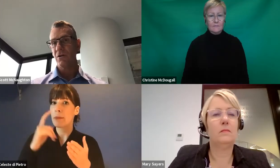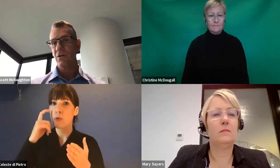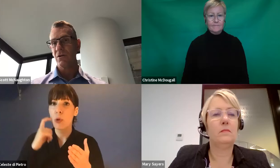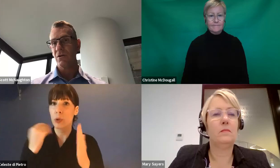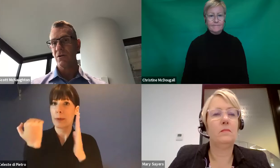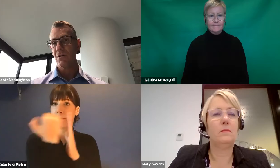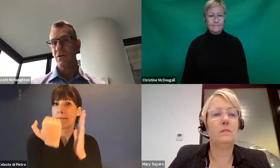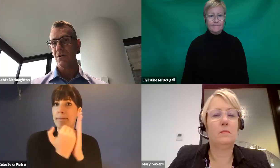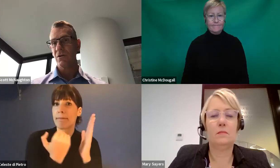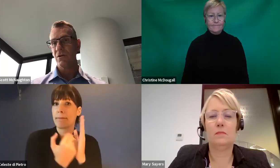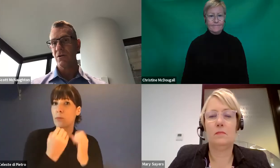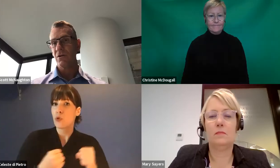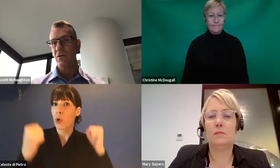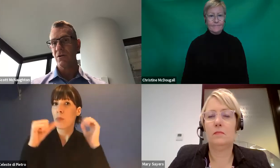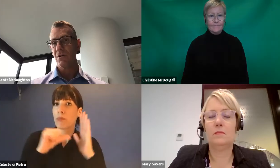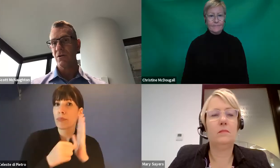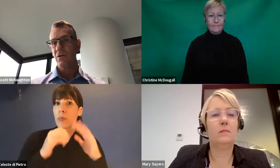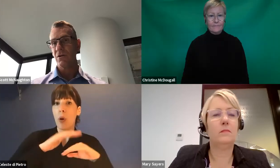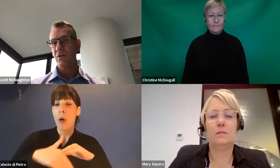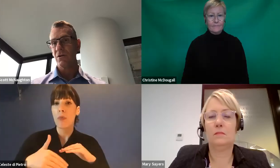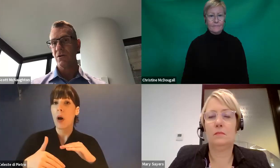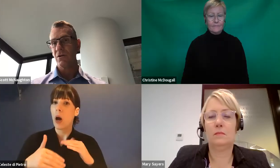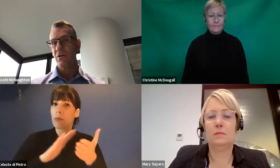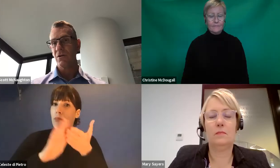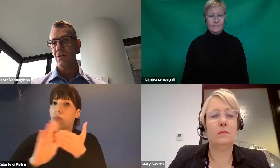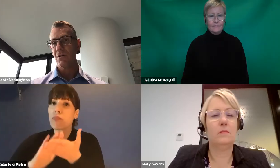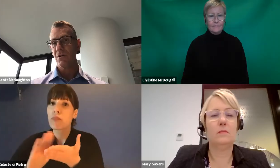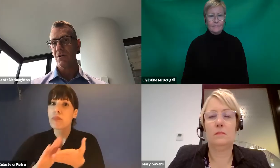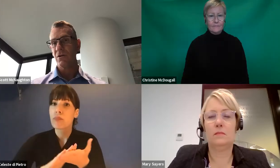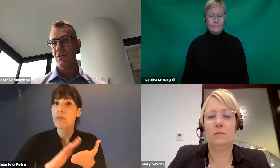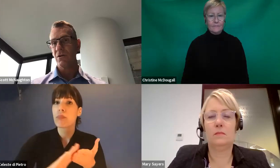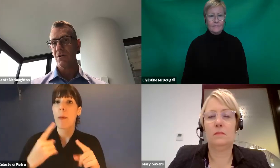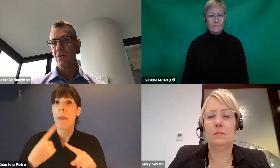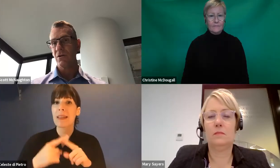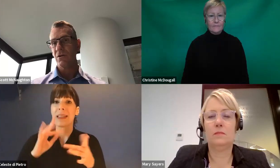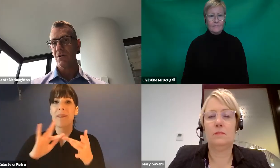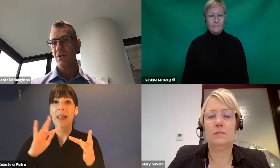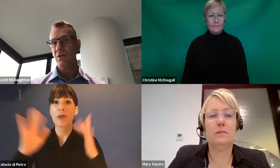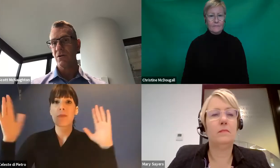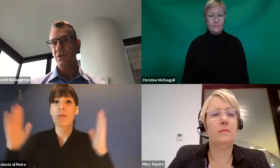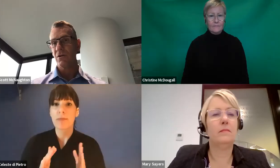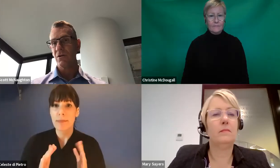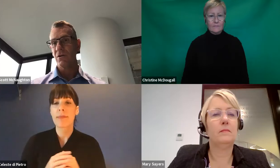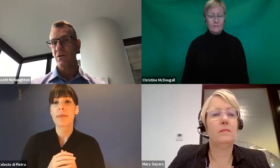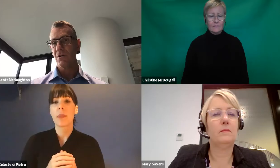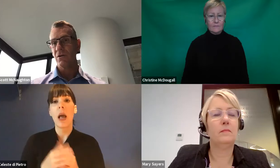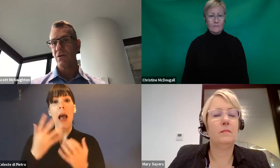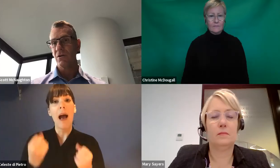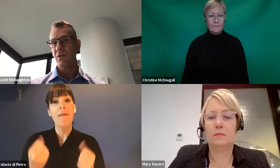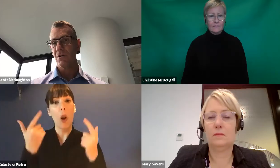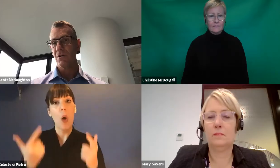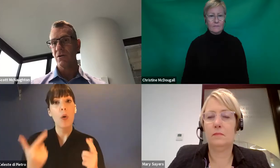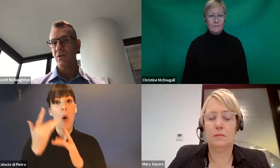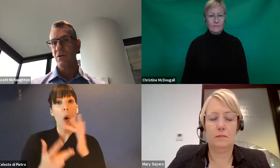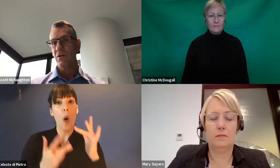on proper hygiene and care during this time. And they've actually done a lot of online courses and information made available for workers